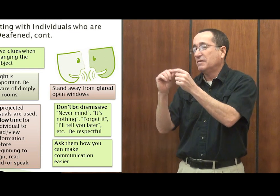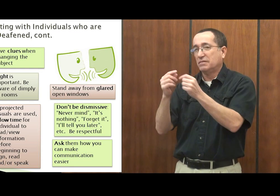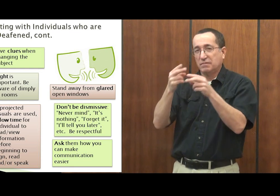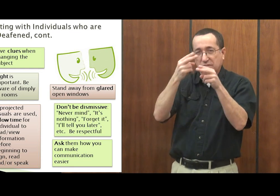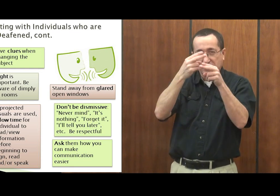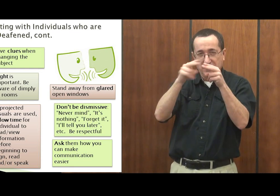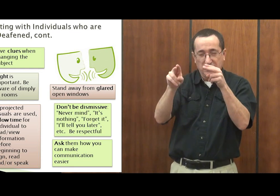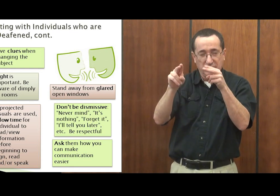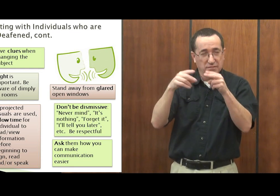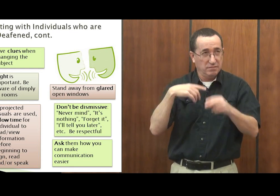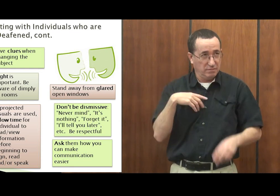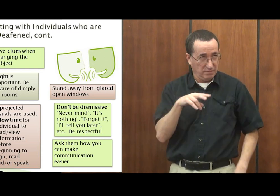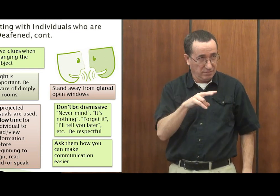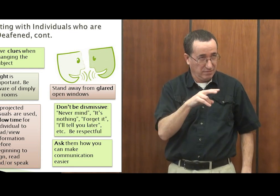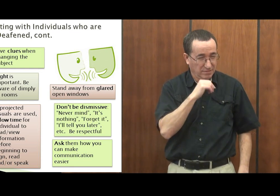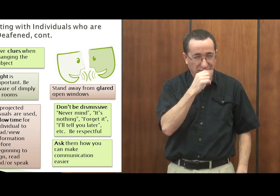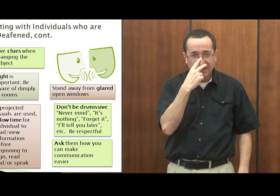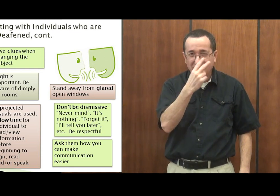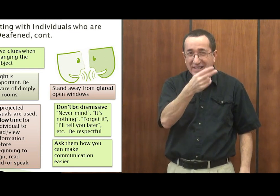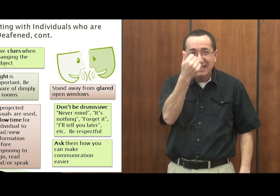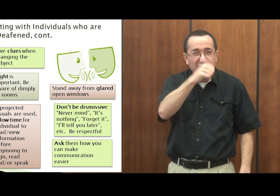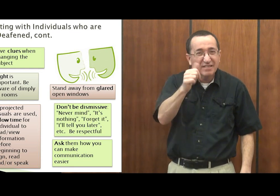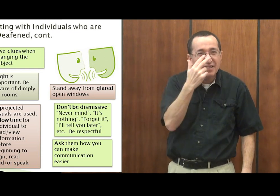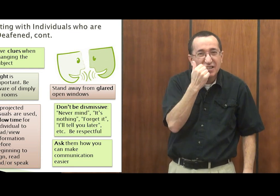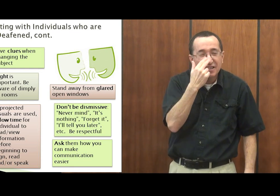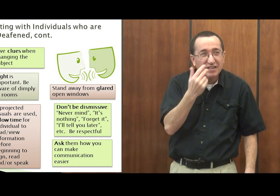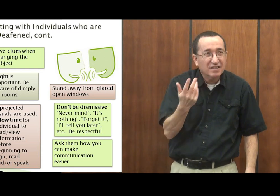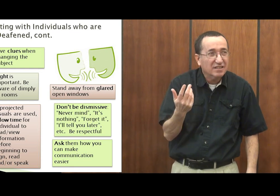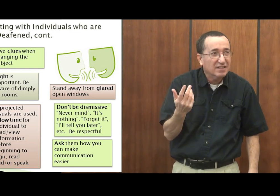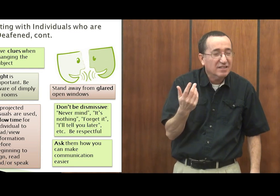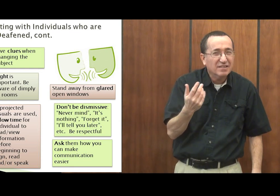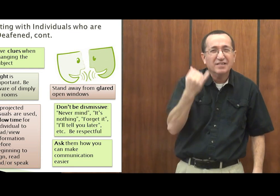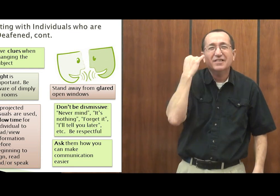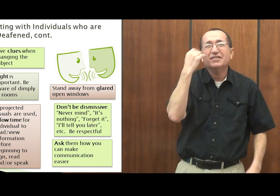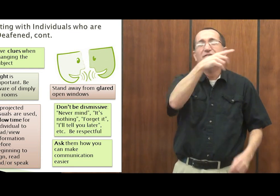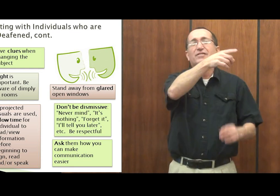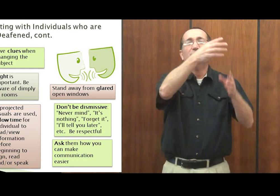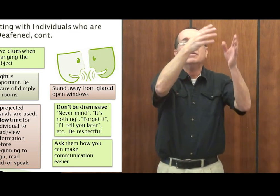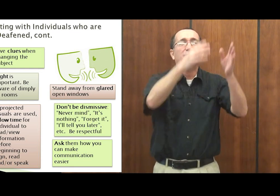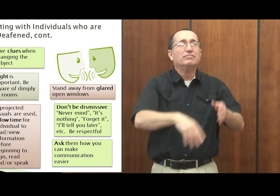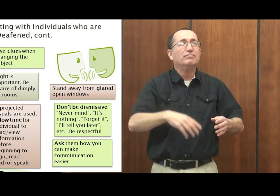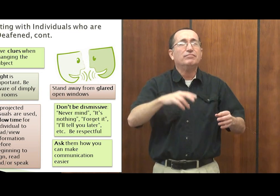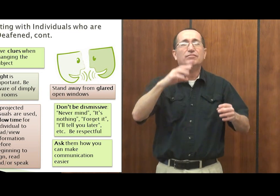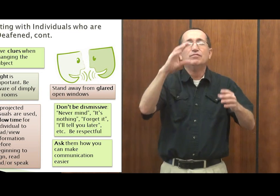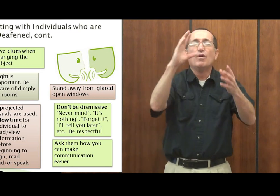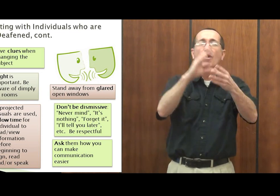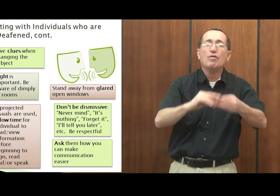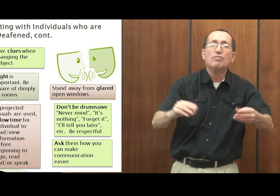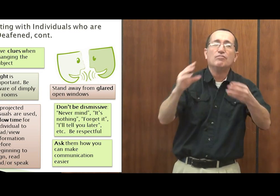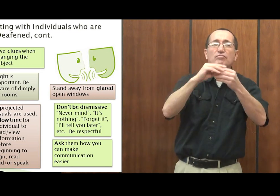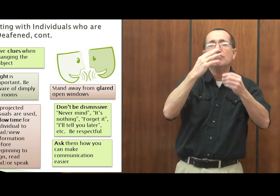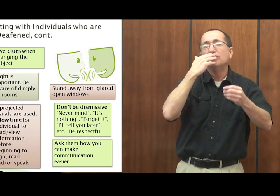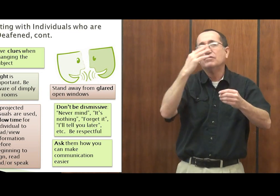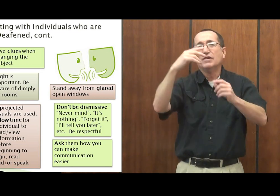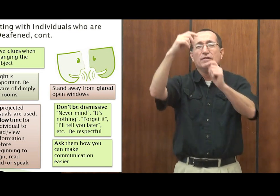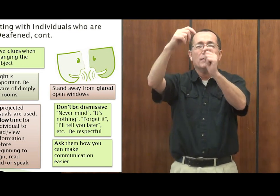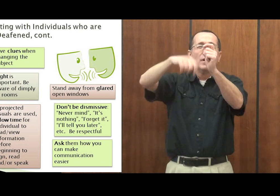hold on, hold on. And the conversation goes on and then they finally like, they give us like, okay, what'd they say? And they give us like two sentences. I'm like, that